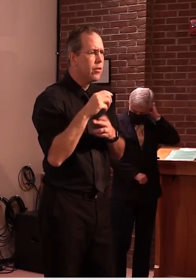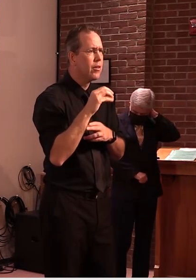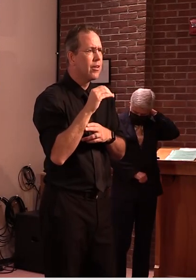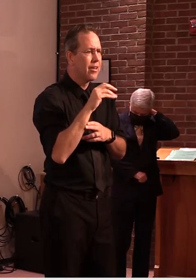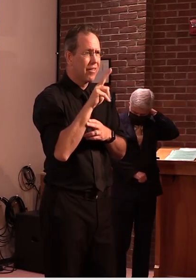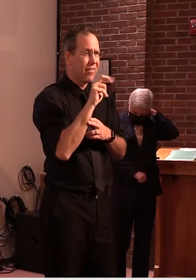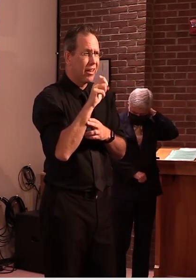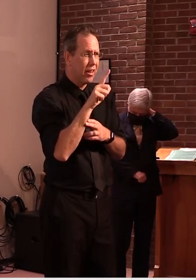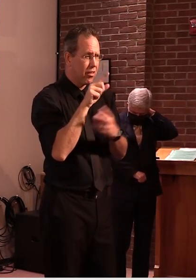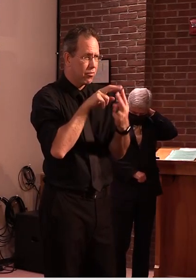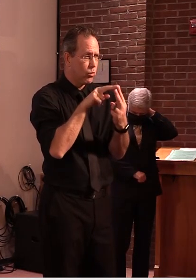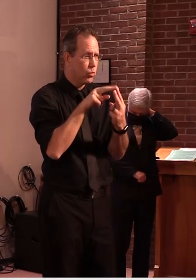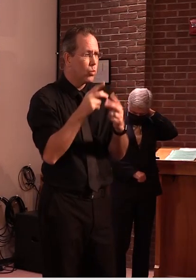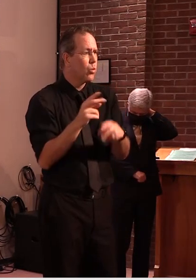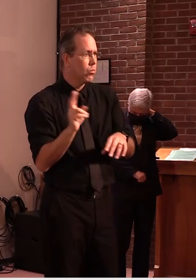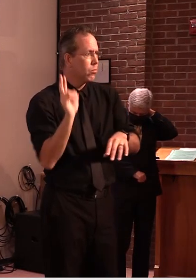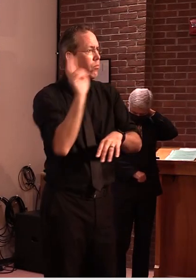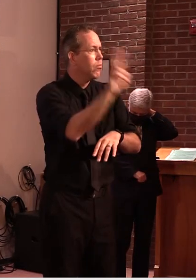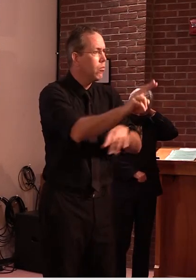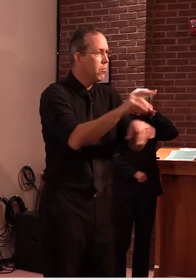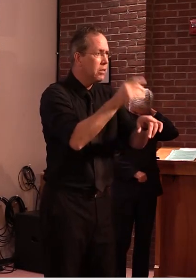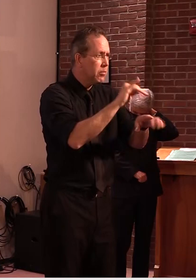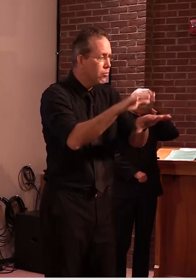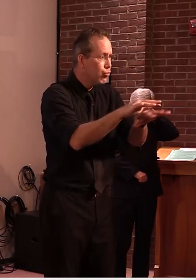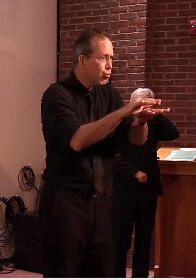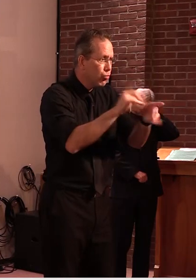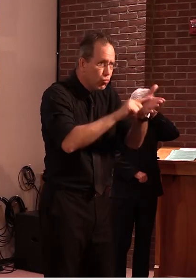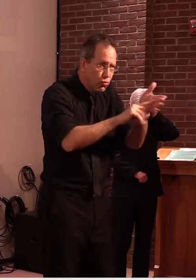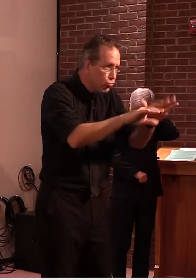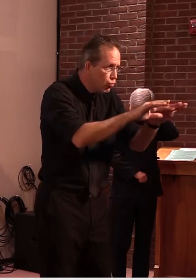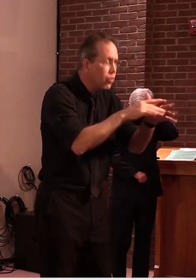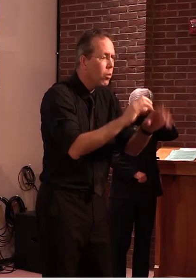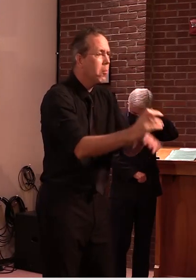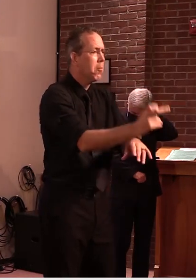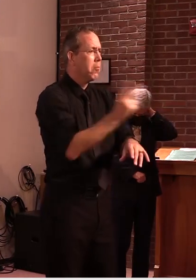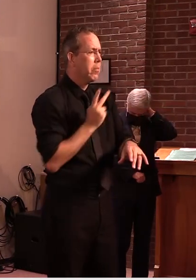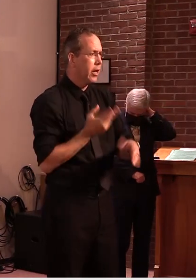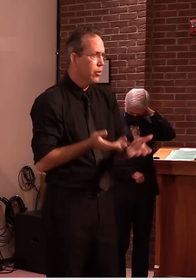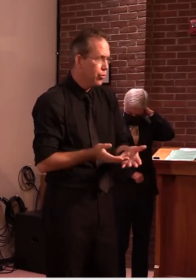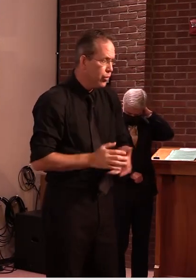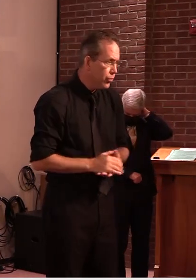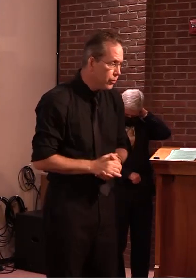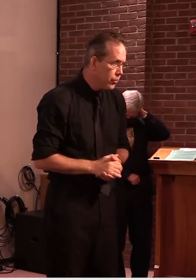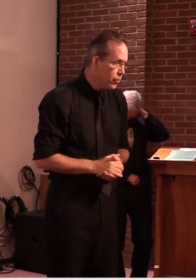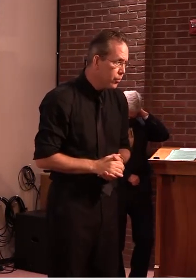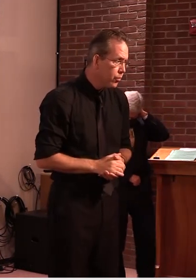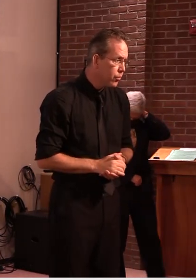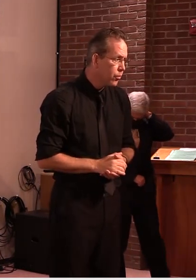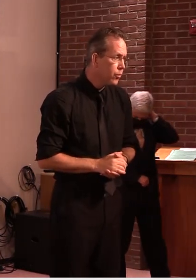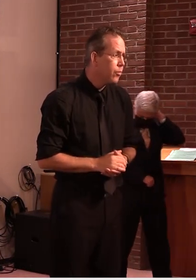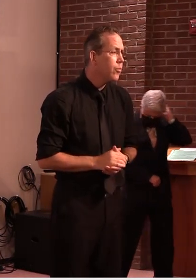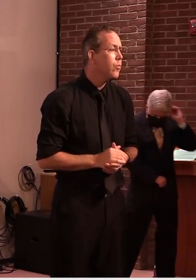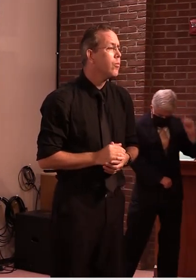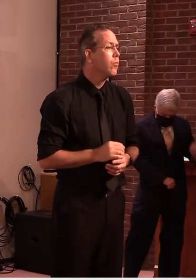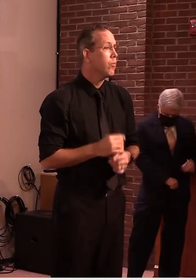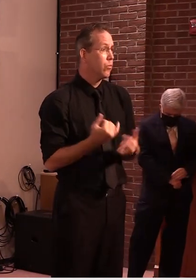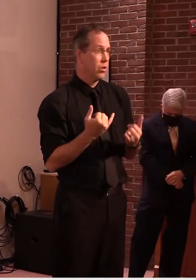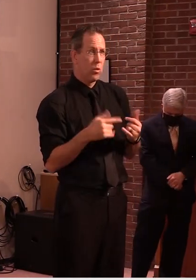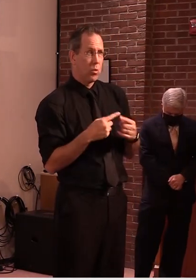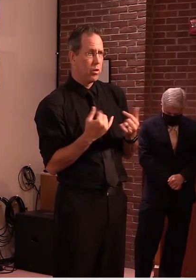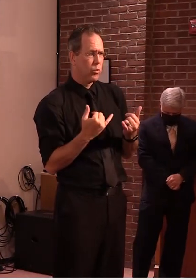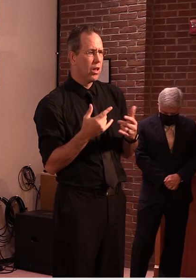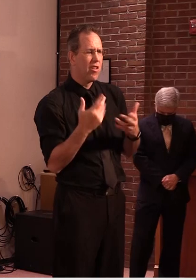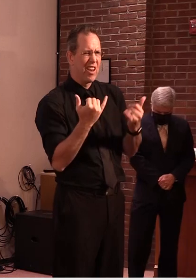tomorrow um and uh they'll be working all day on the ground there in fact since uh we've been on the press